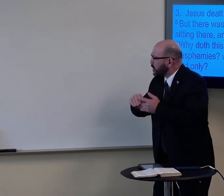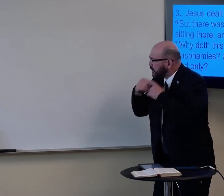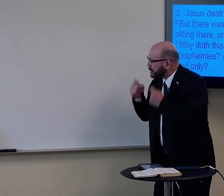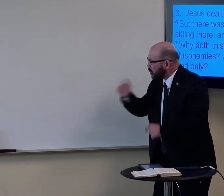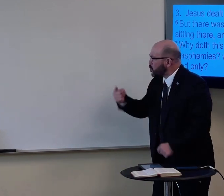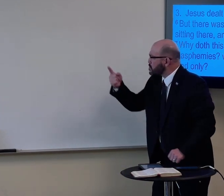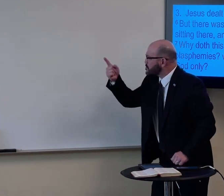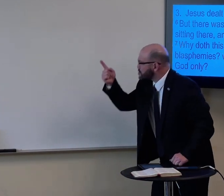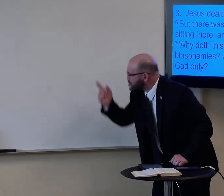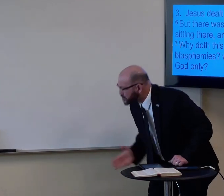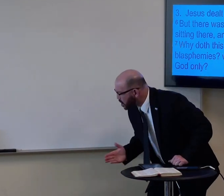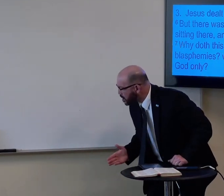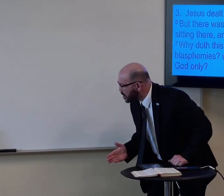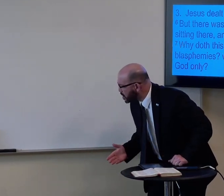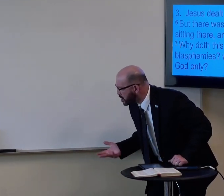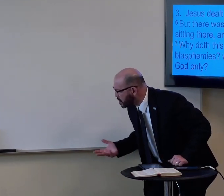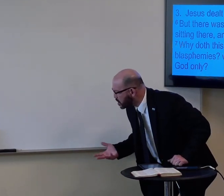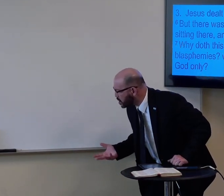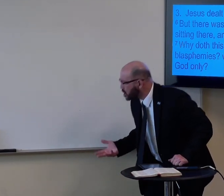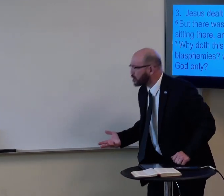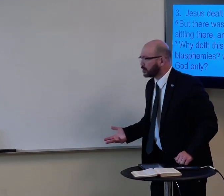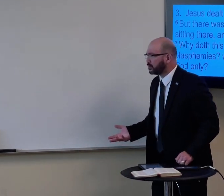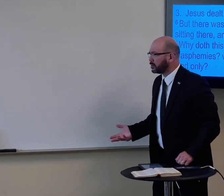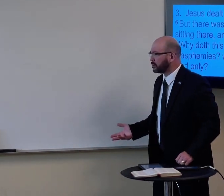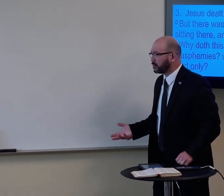So, like, who can forgive sins but only God?